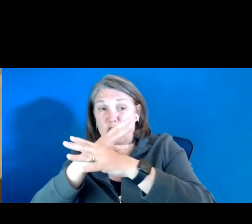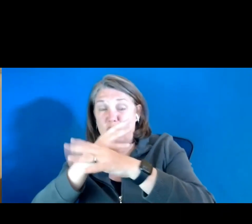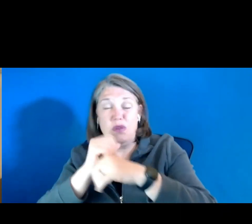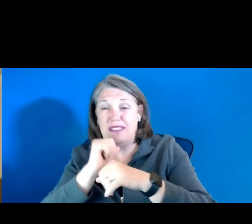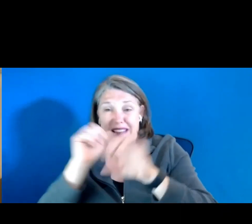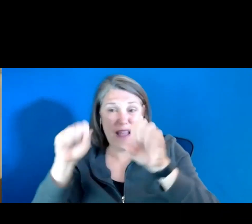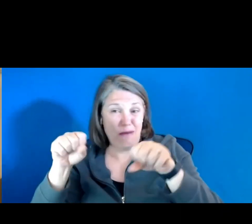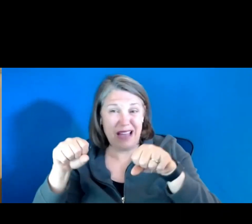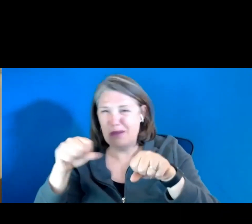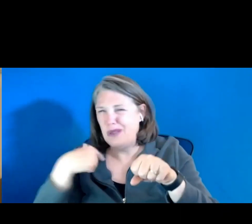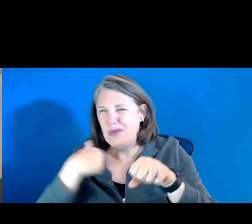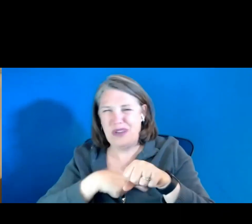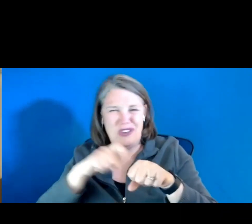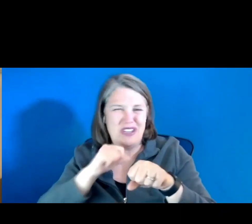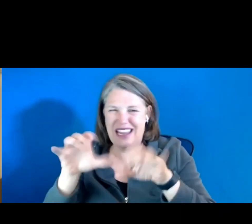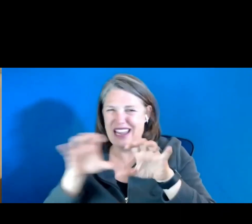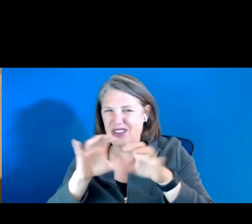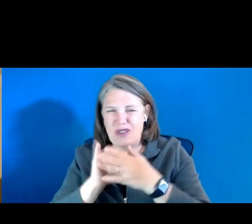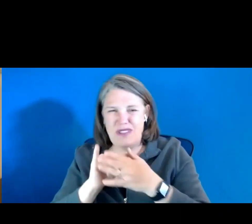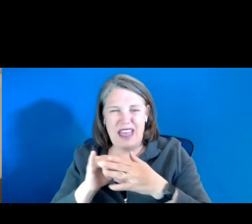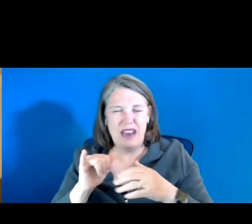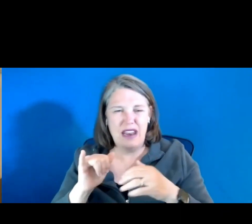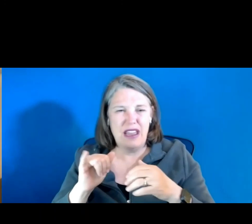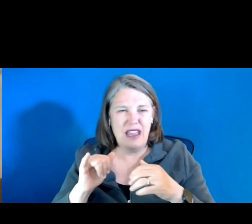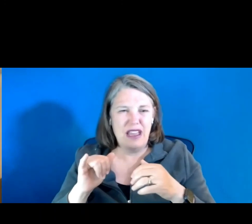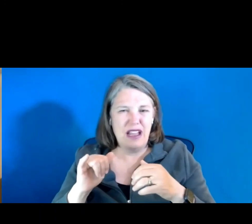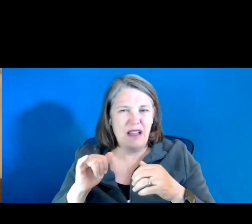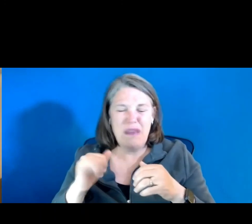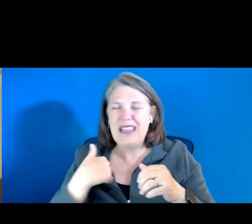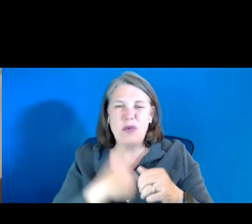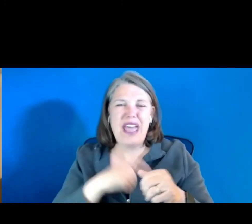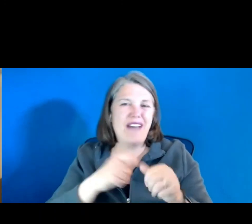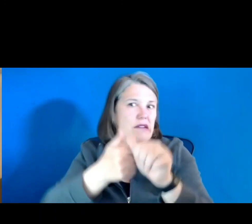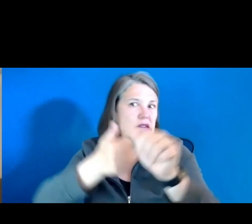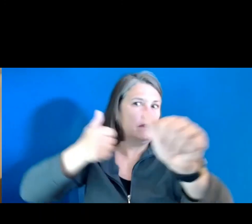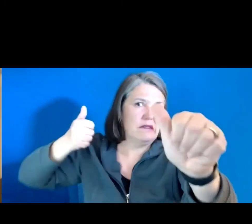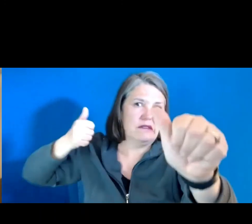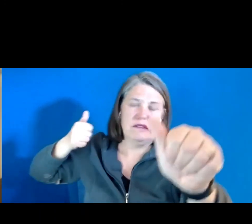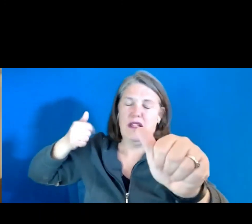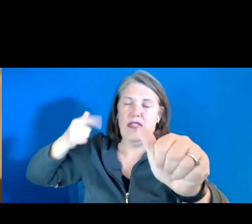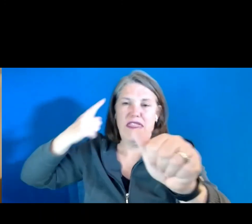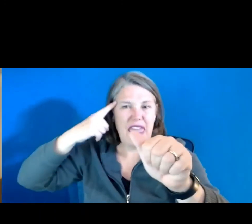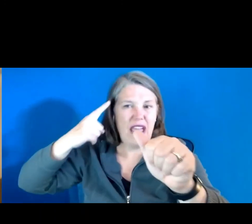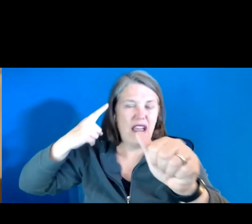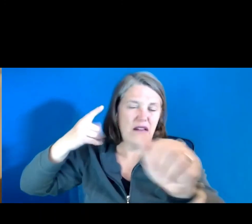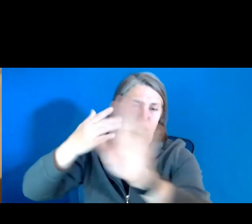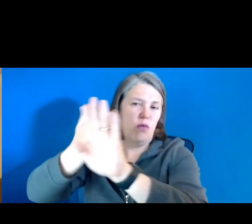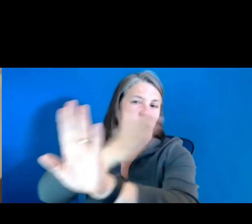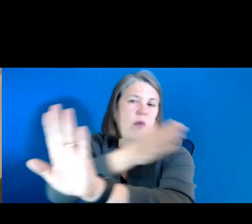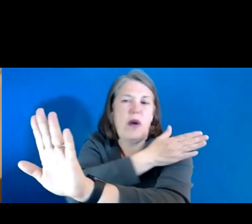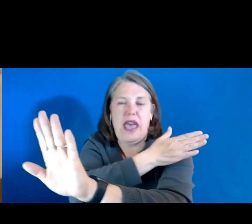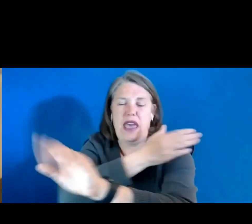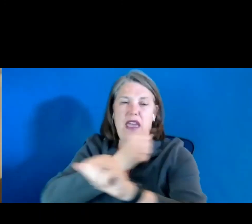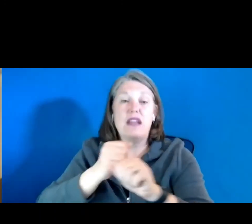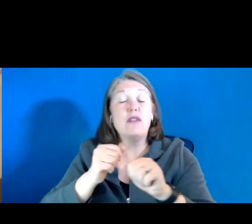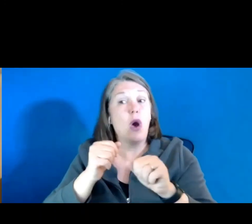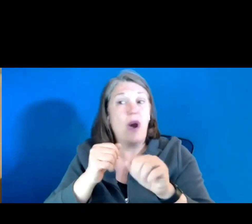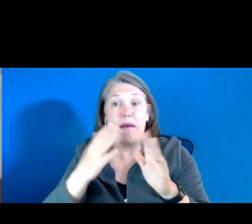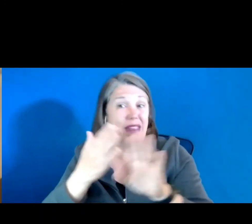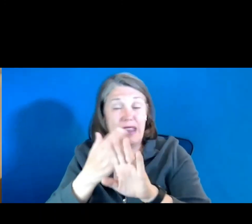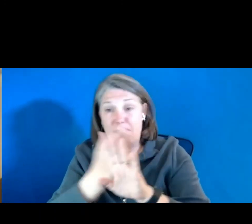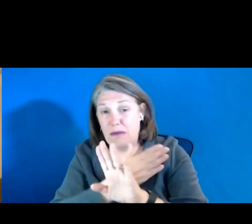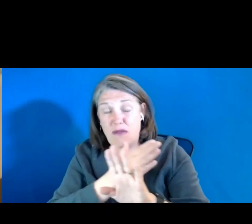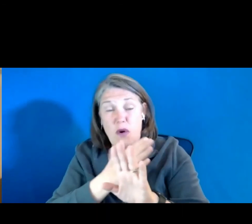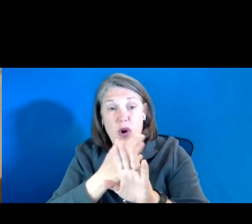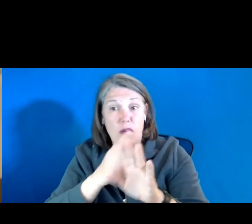pursued. The NRA got well out ahead of that way before, uh, way before it was defined as a global